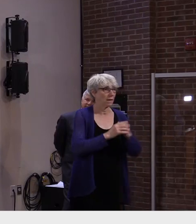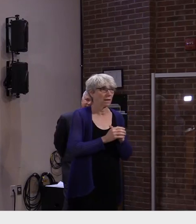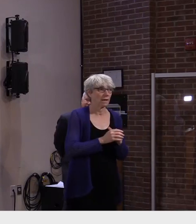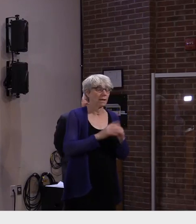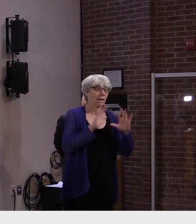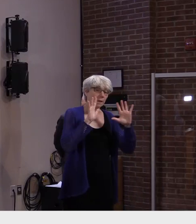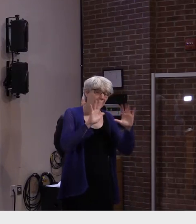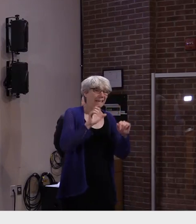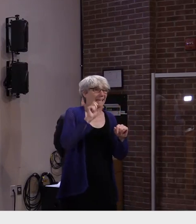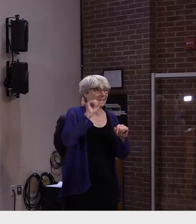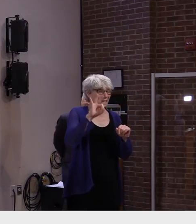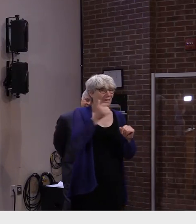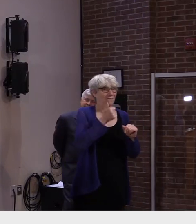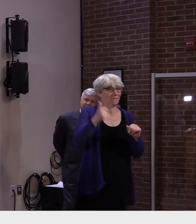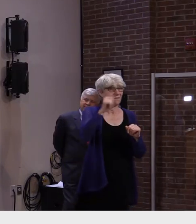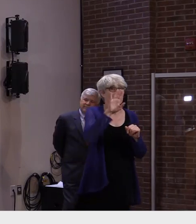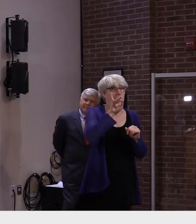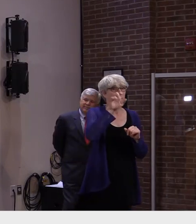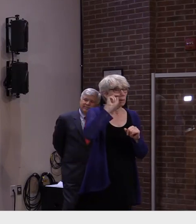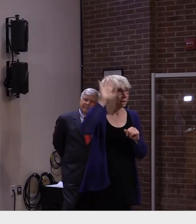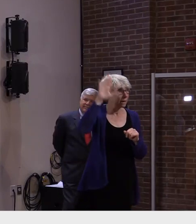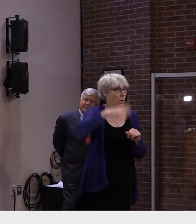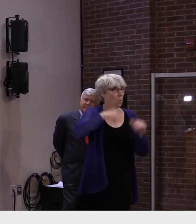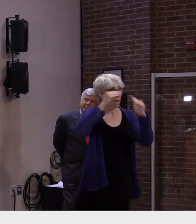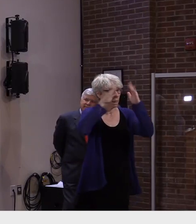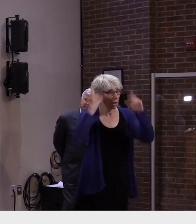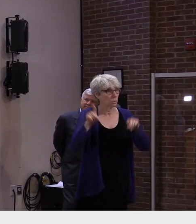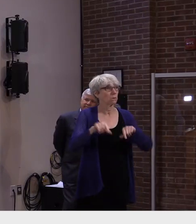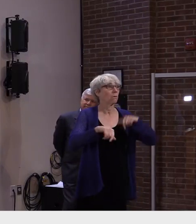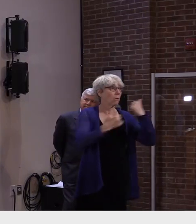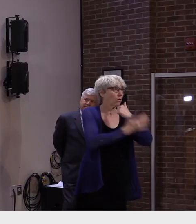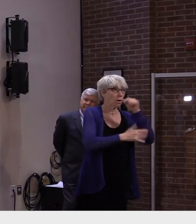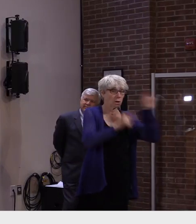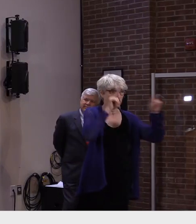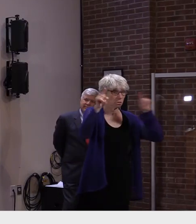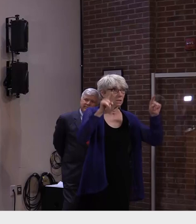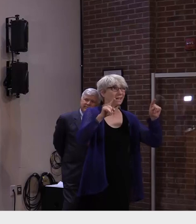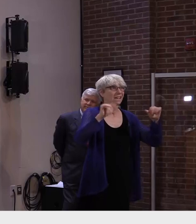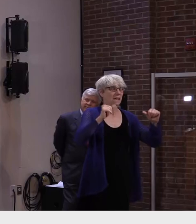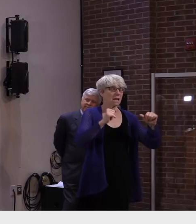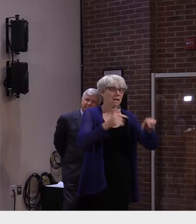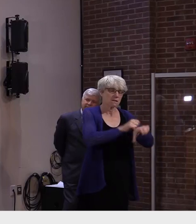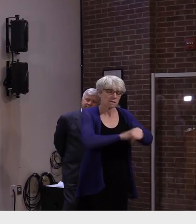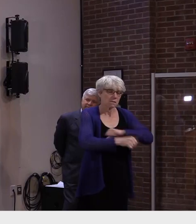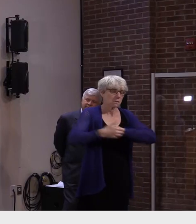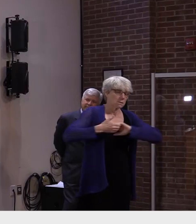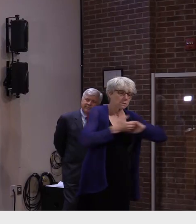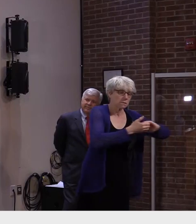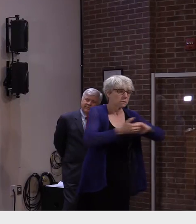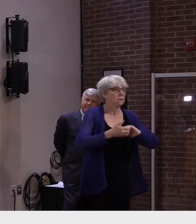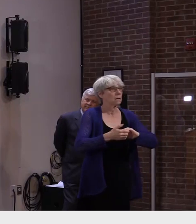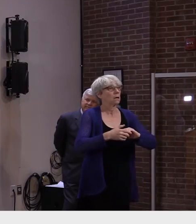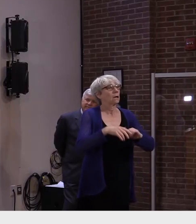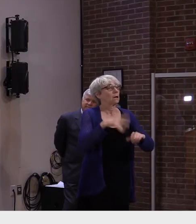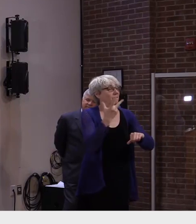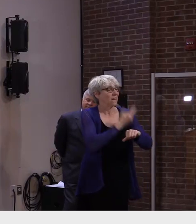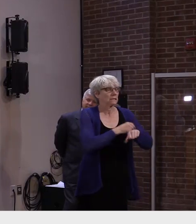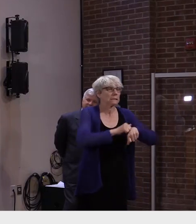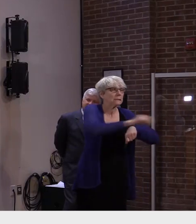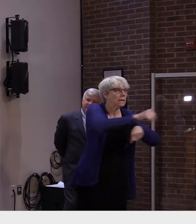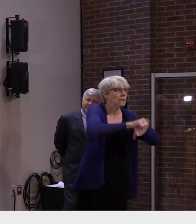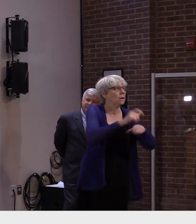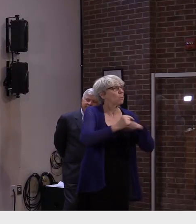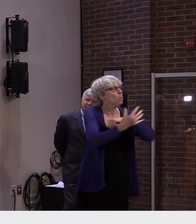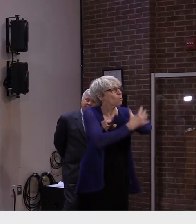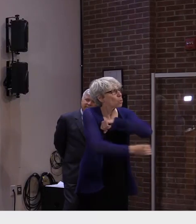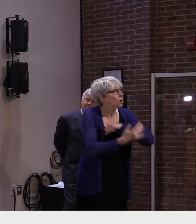federal administration and other developed nations around the world to get vaccine to developing nations can be successful,